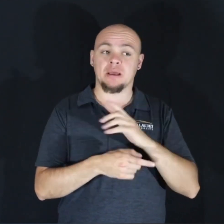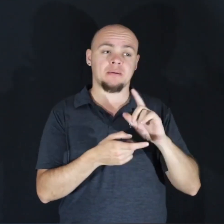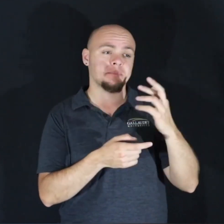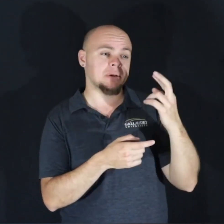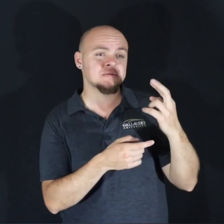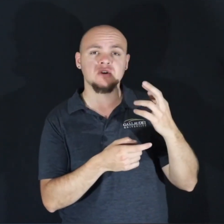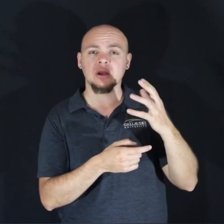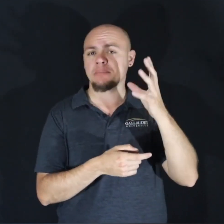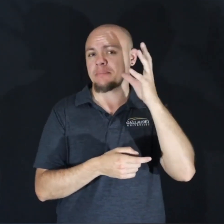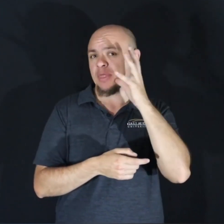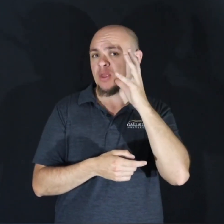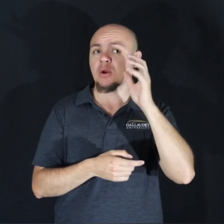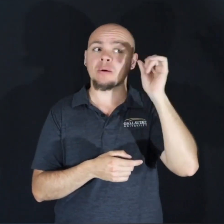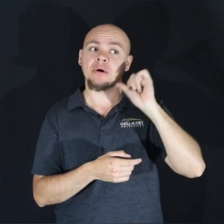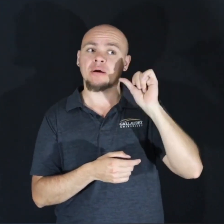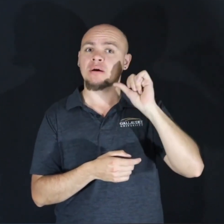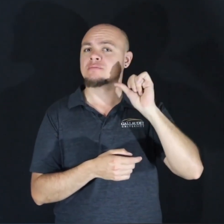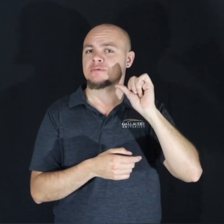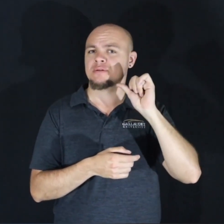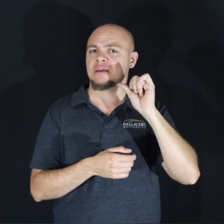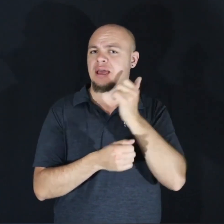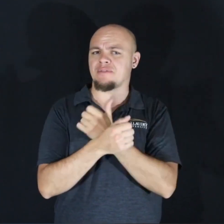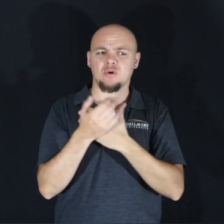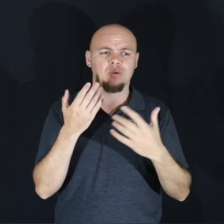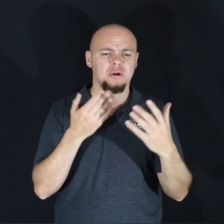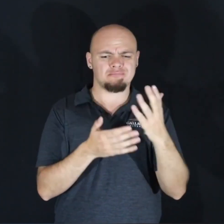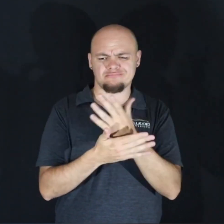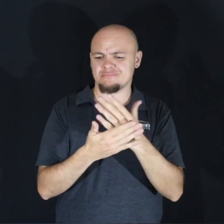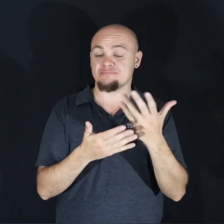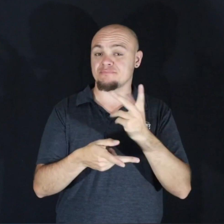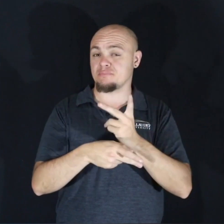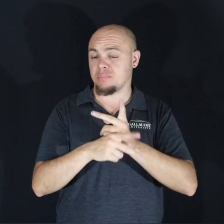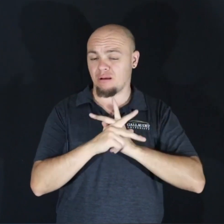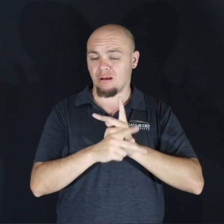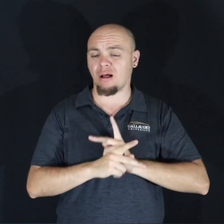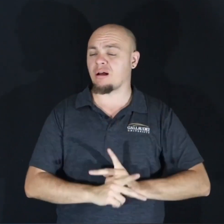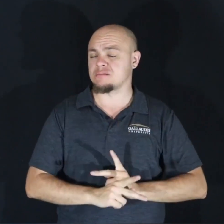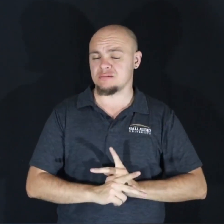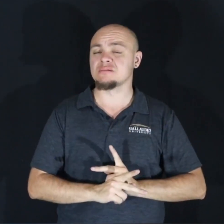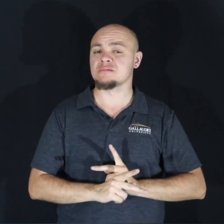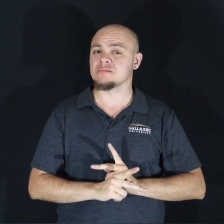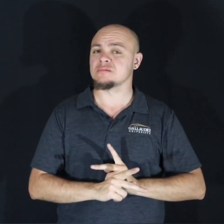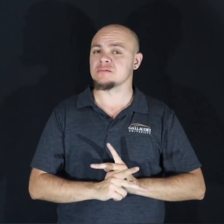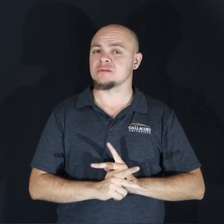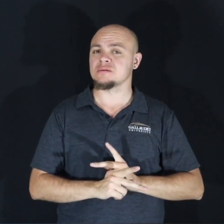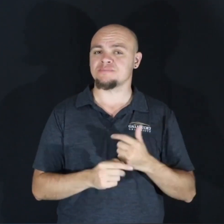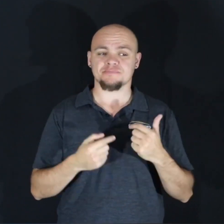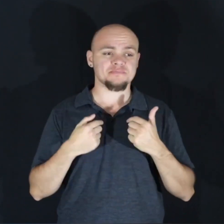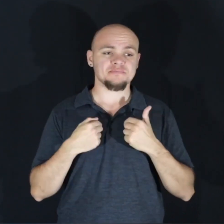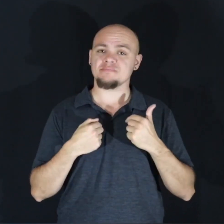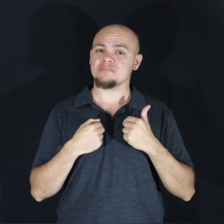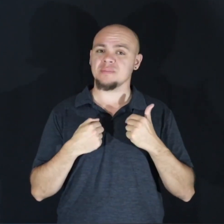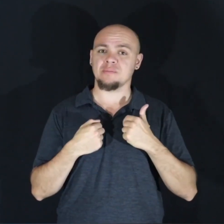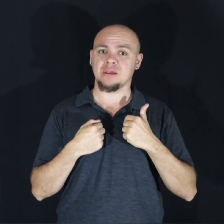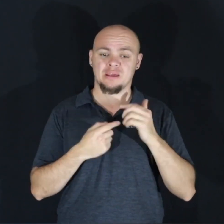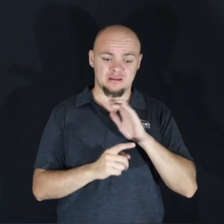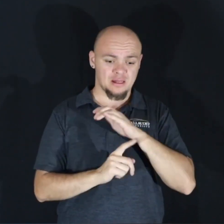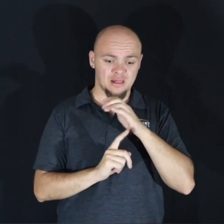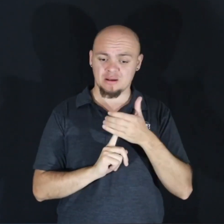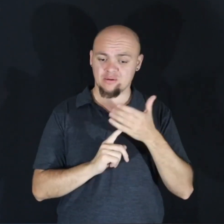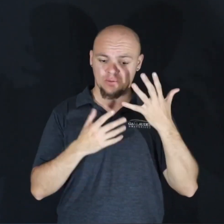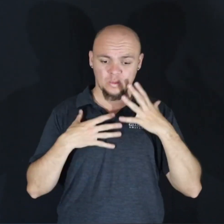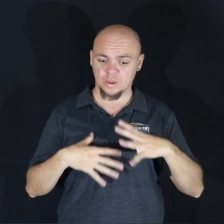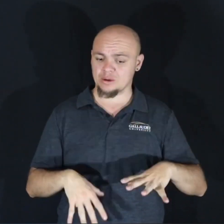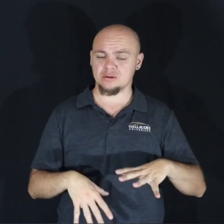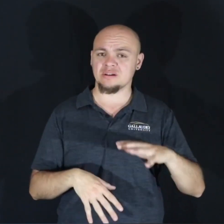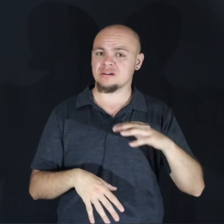friends, my mother, and my aunties, and everyone in between. And I am not ashamed to wear that in front